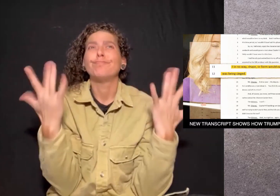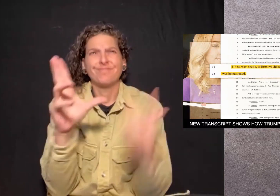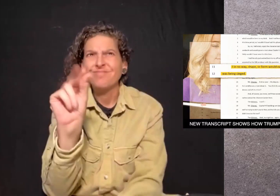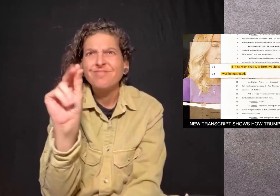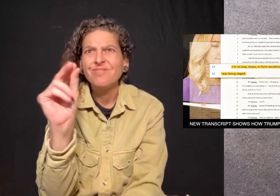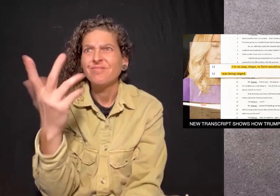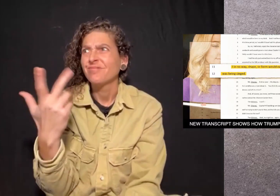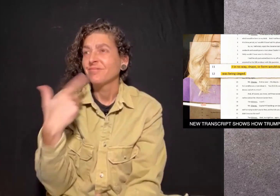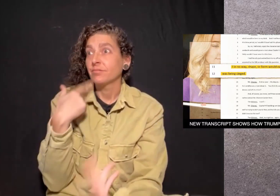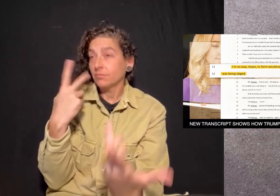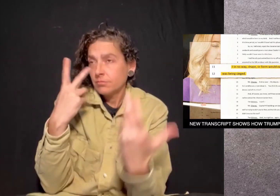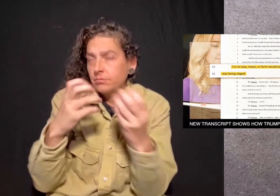being sieged.